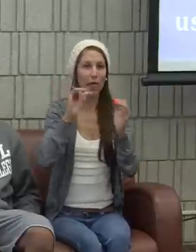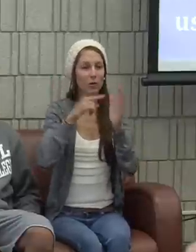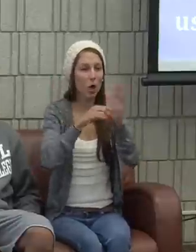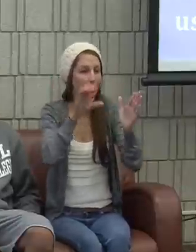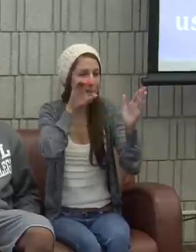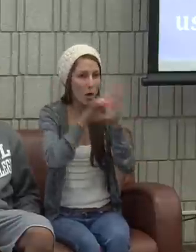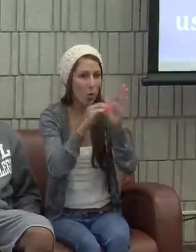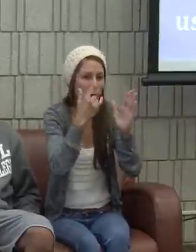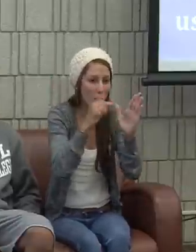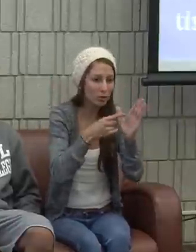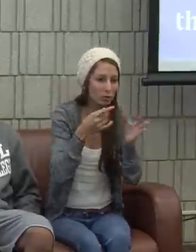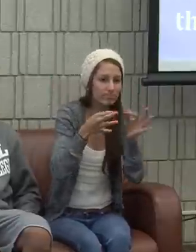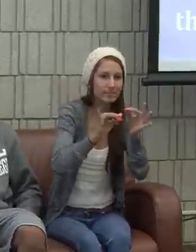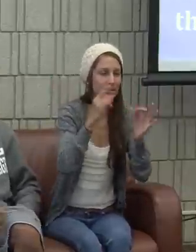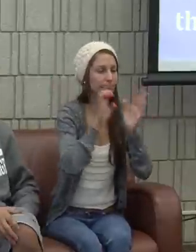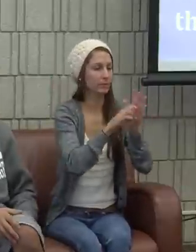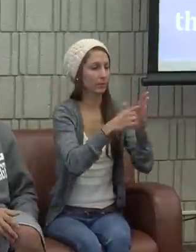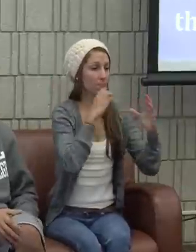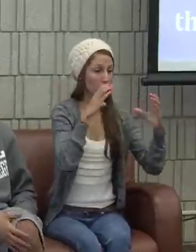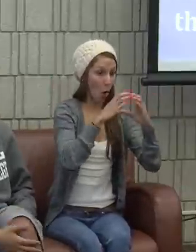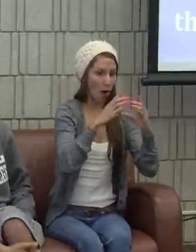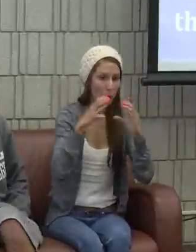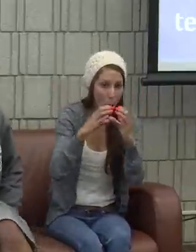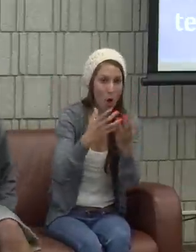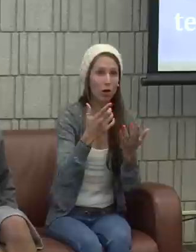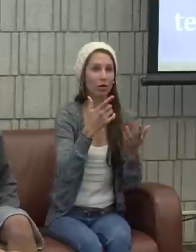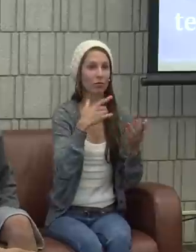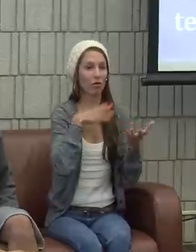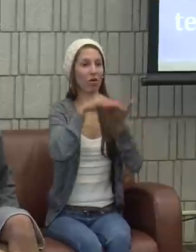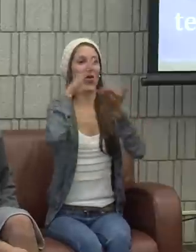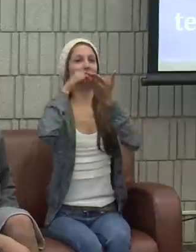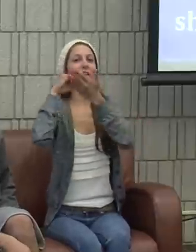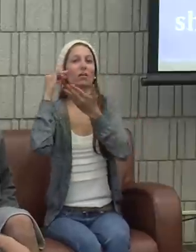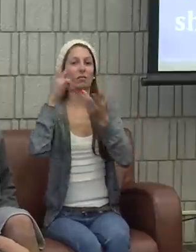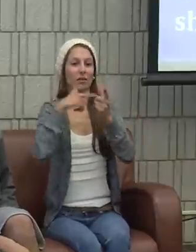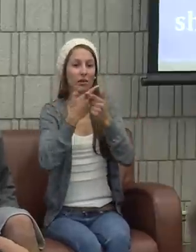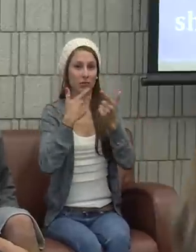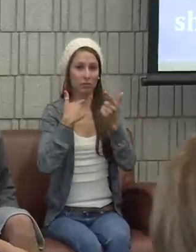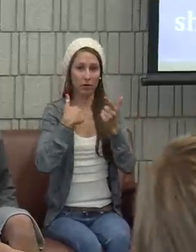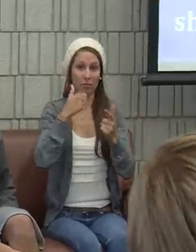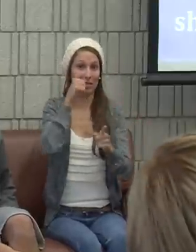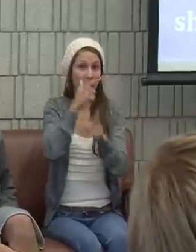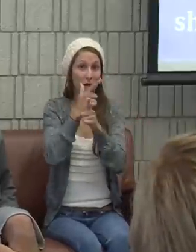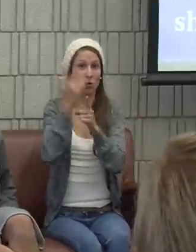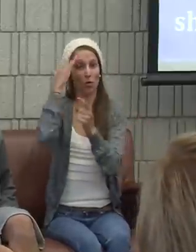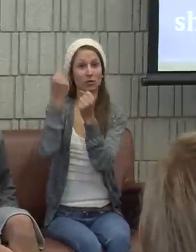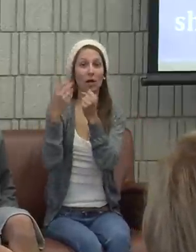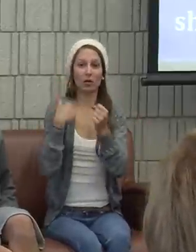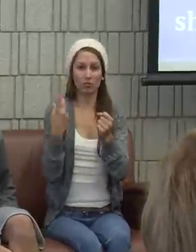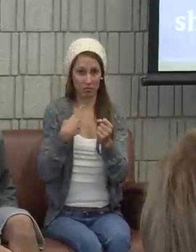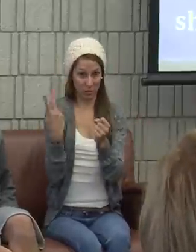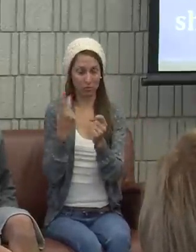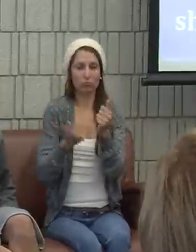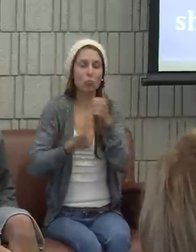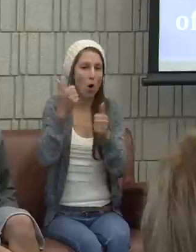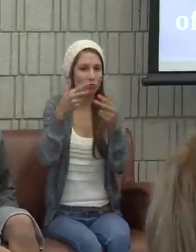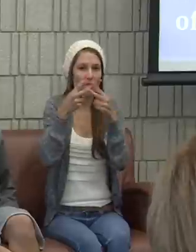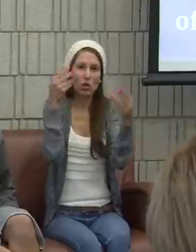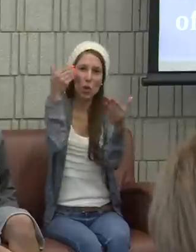week, and she would teach me sign language and show me pictures, for example, of a ball and teach me the sign for ball. And my sister